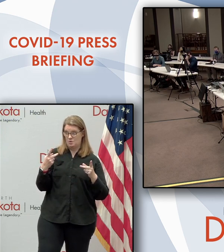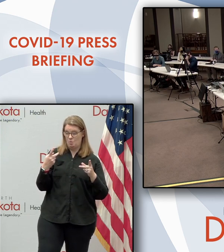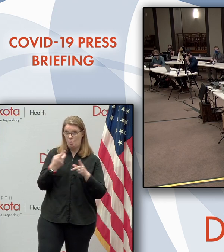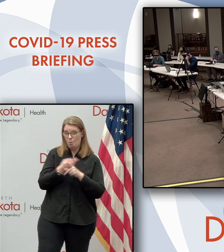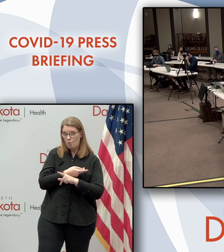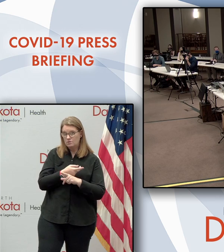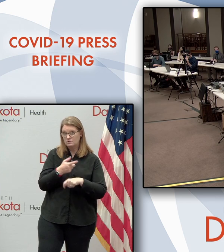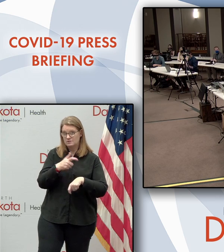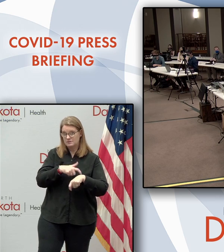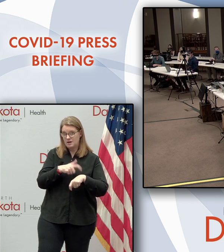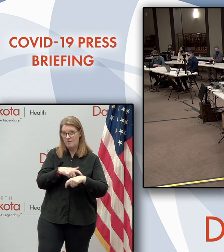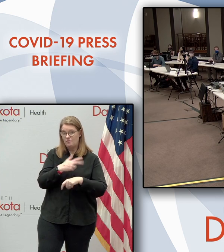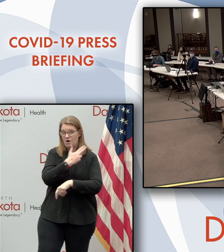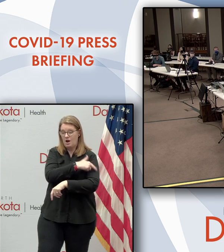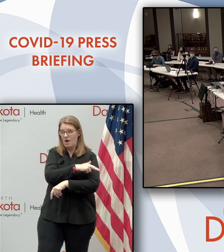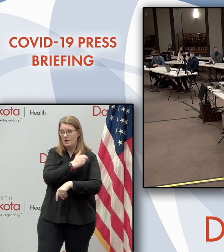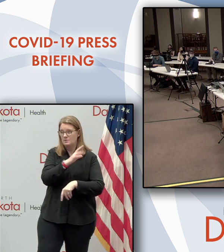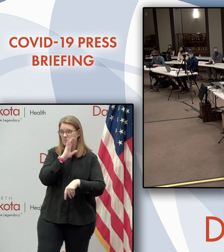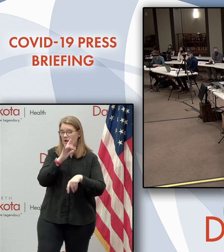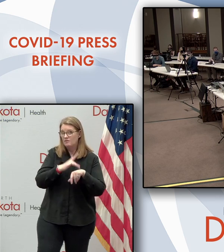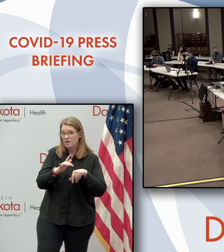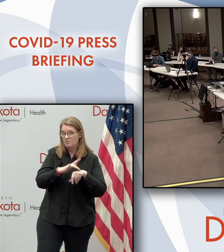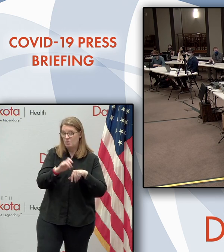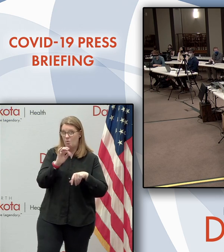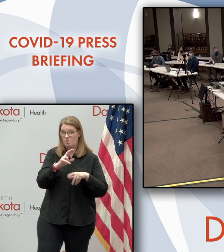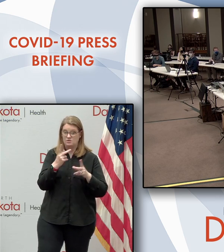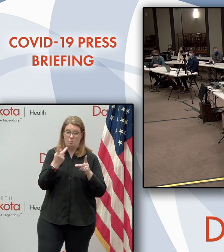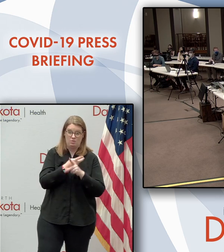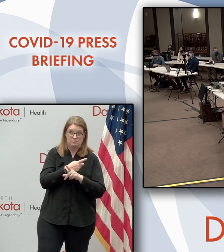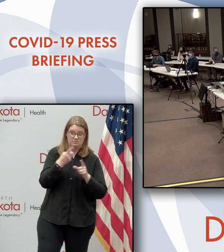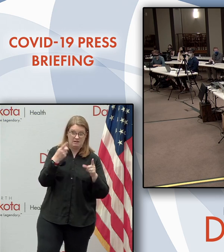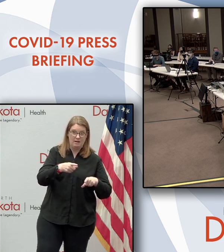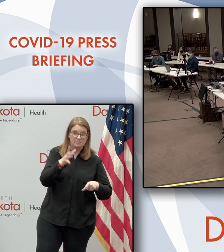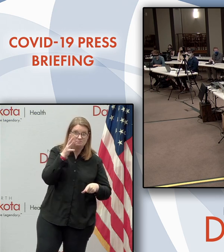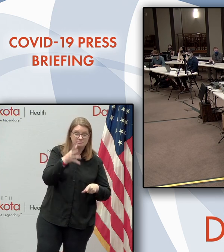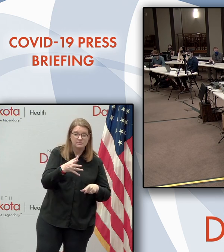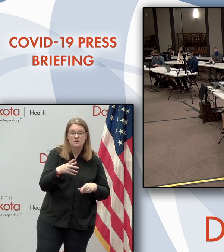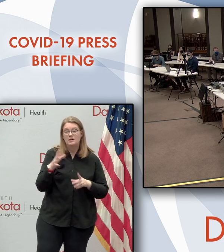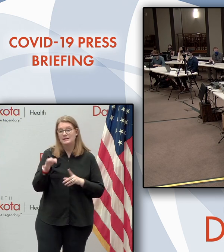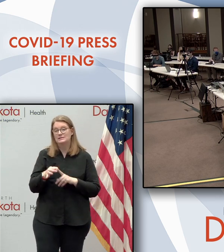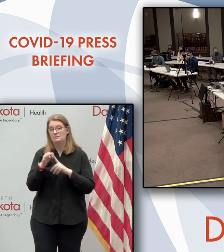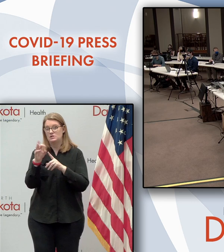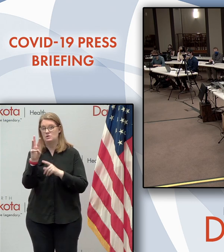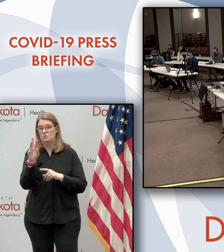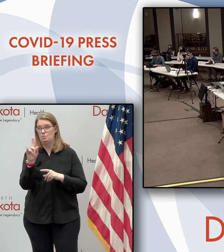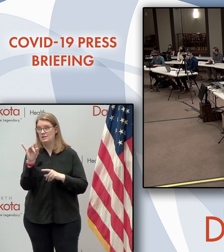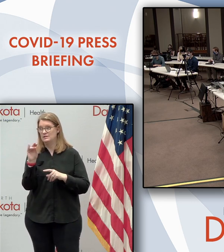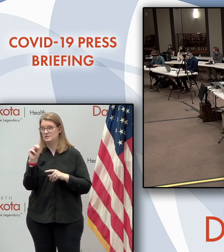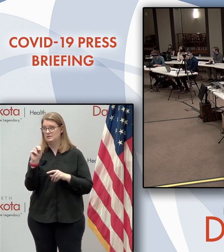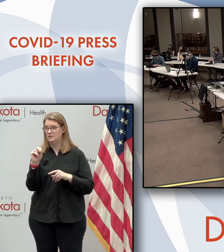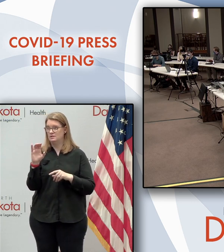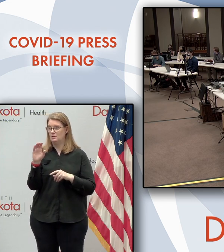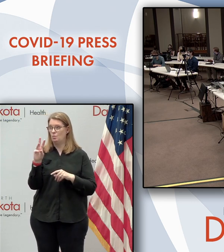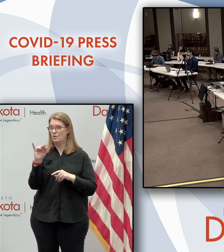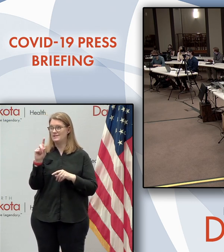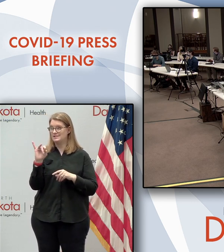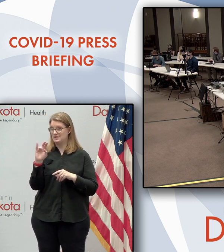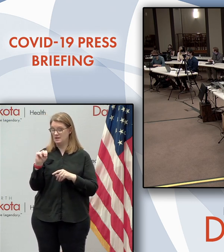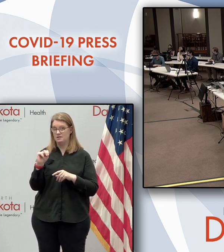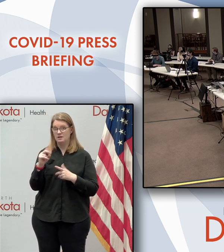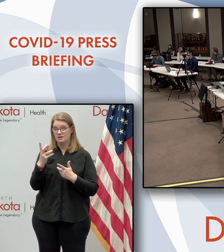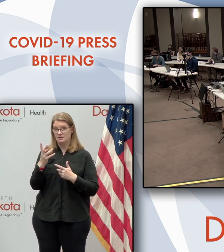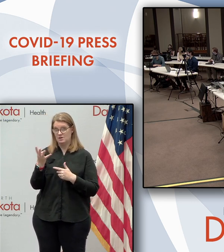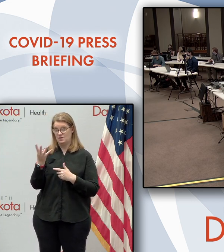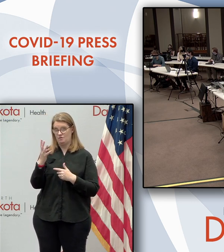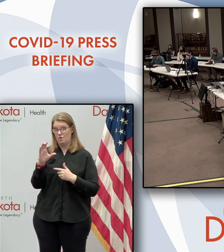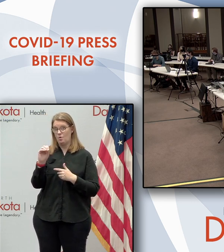hospital capacity or is the worst yet to come? And specifically in Williston where there's only four COVID beds, is that adequate